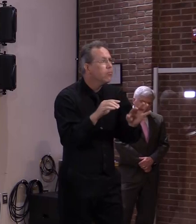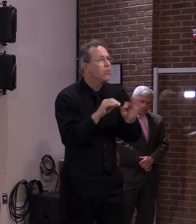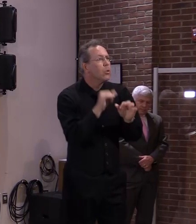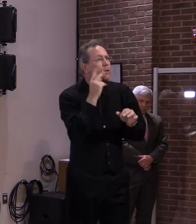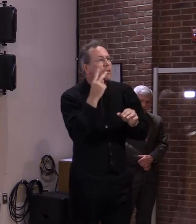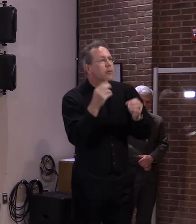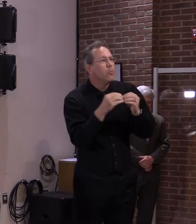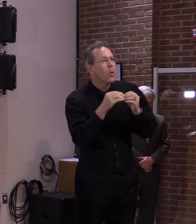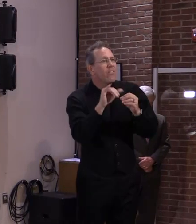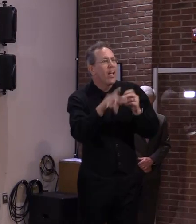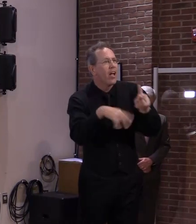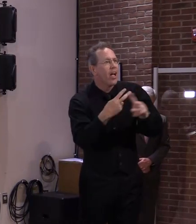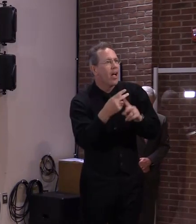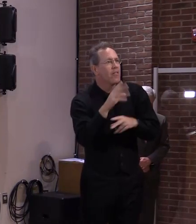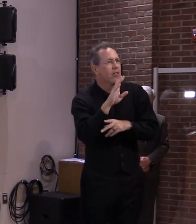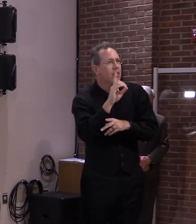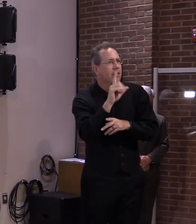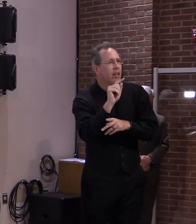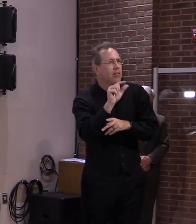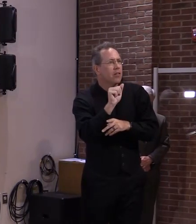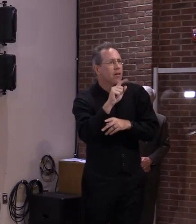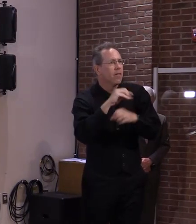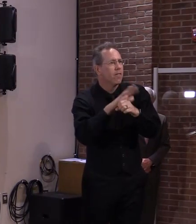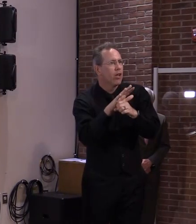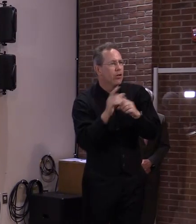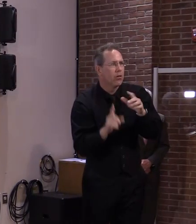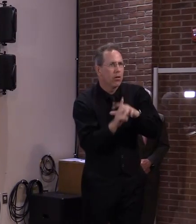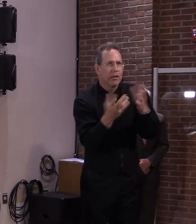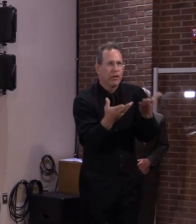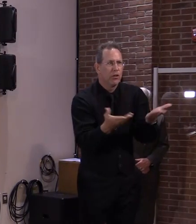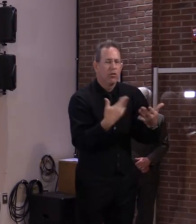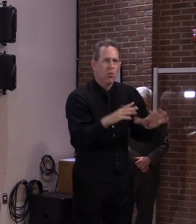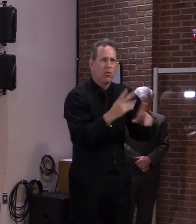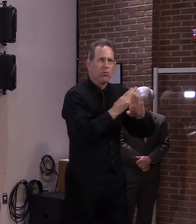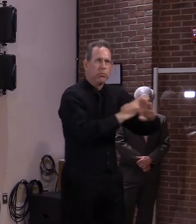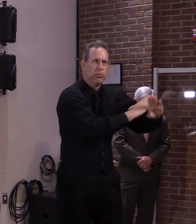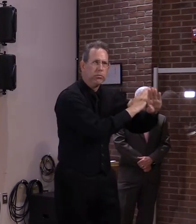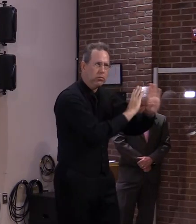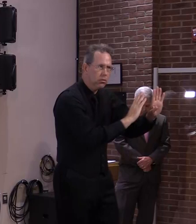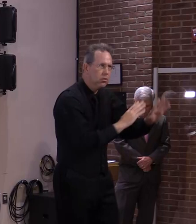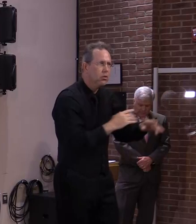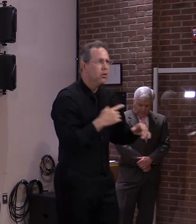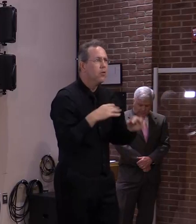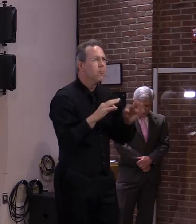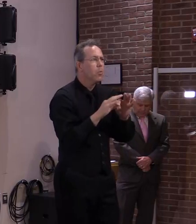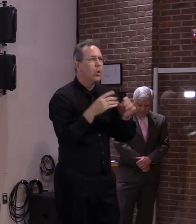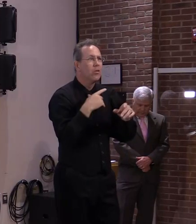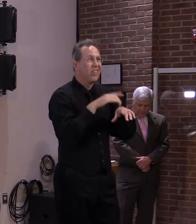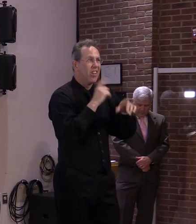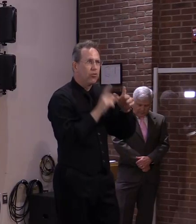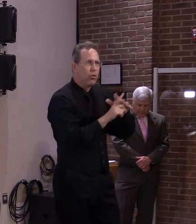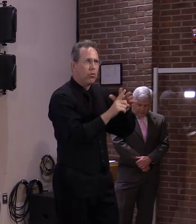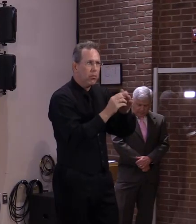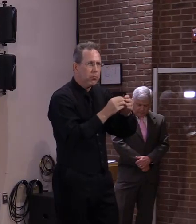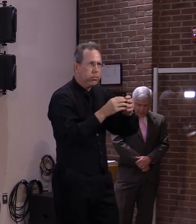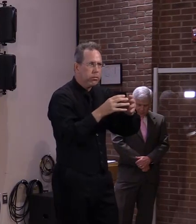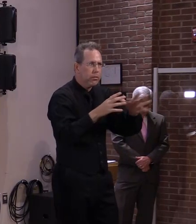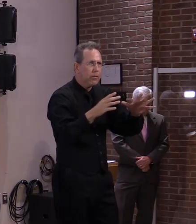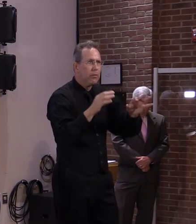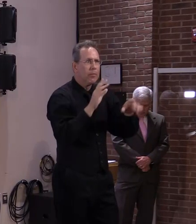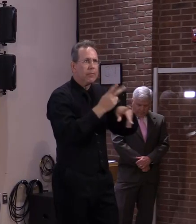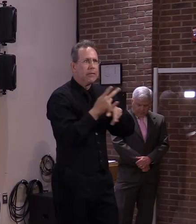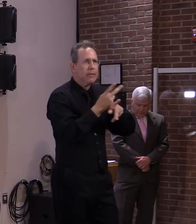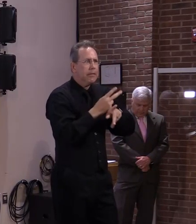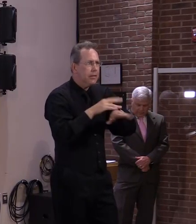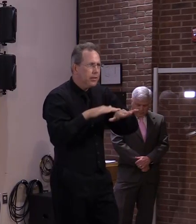Variants that start slow, then spread, and finally become the predominant strain in the country. How do we stop it?